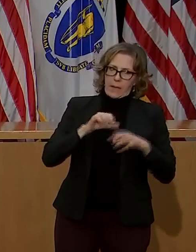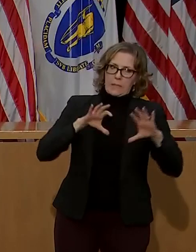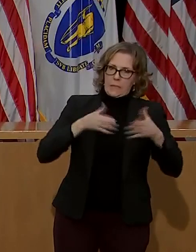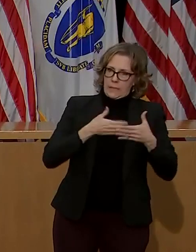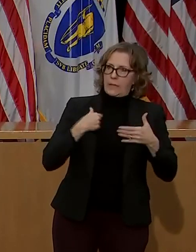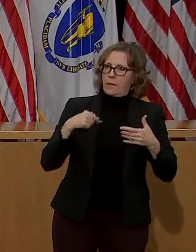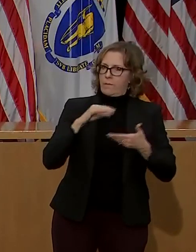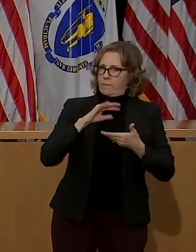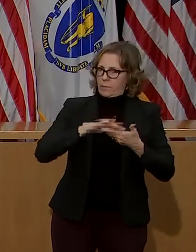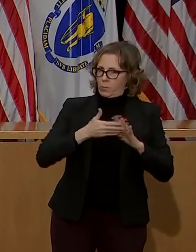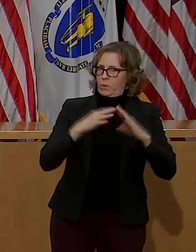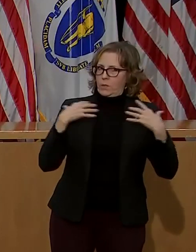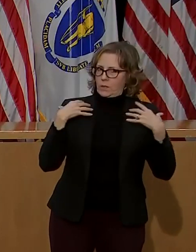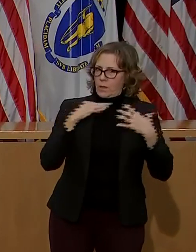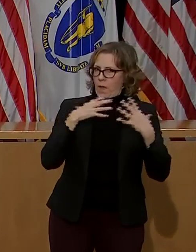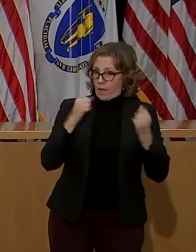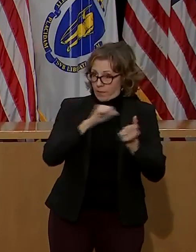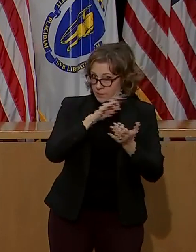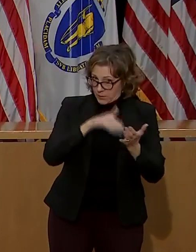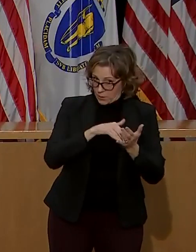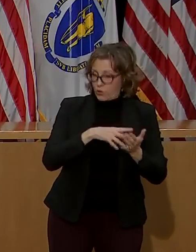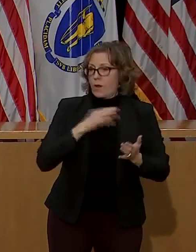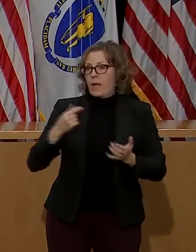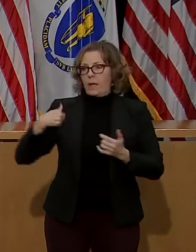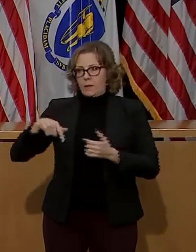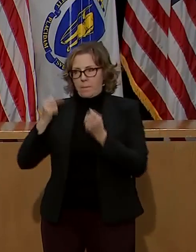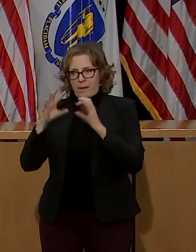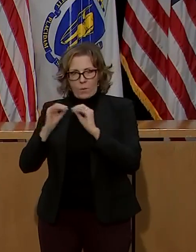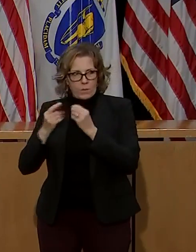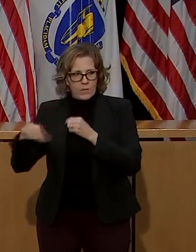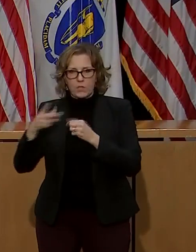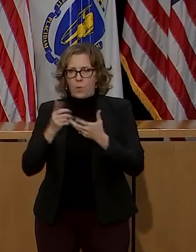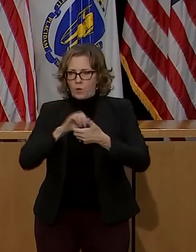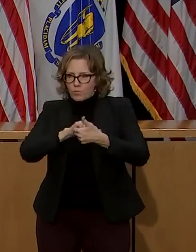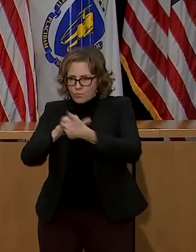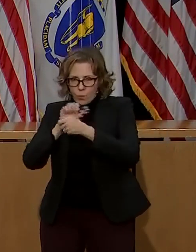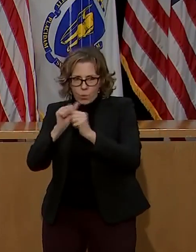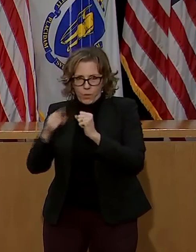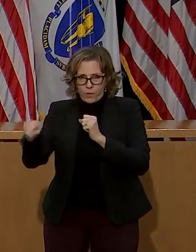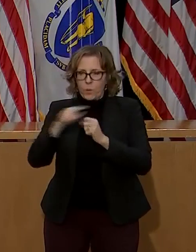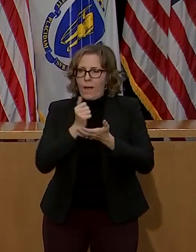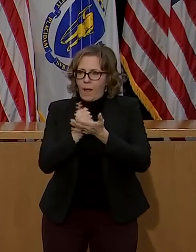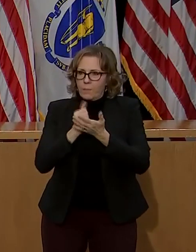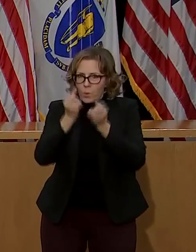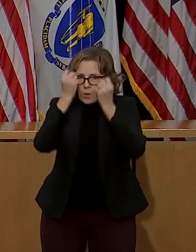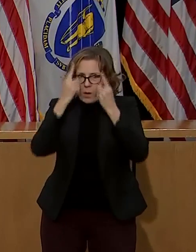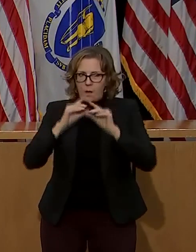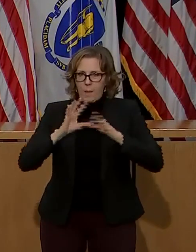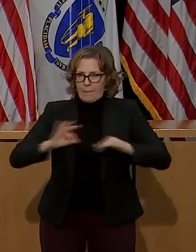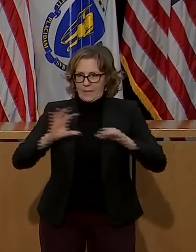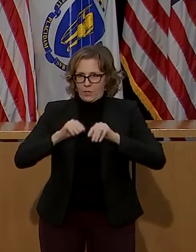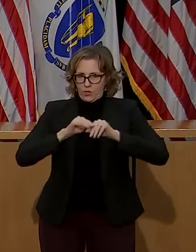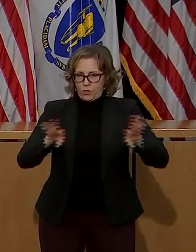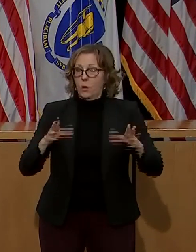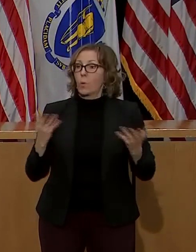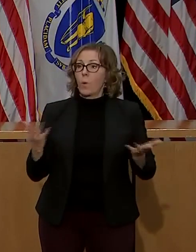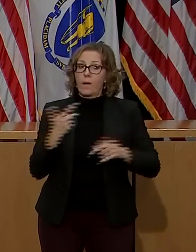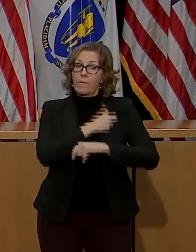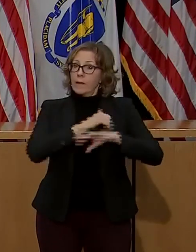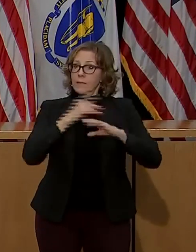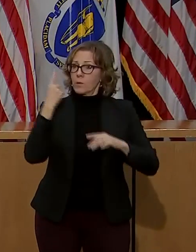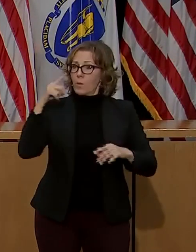serving over a million patients, want to partner with you in that rollout of this message that this is about saving lives.